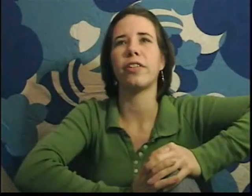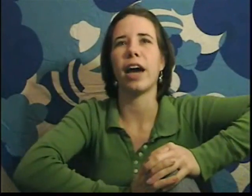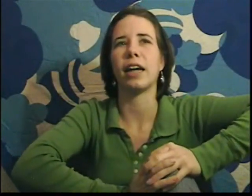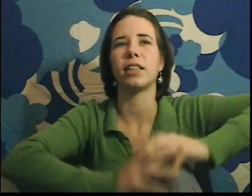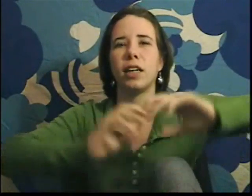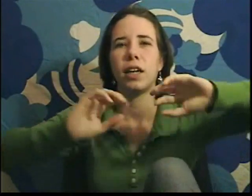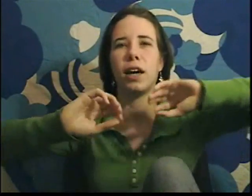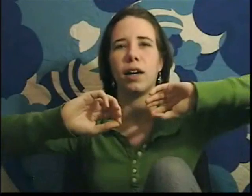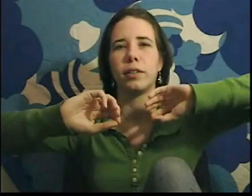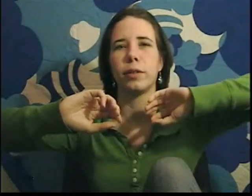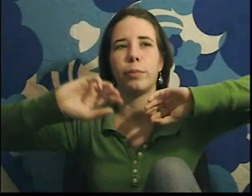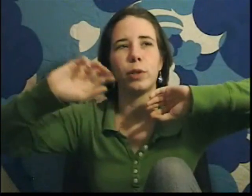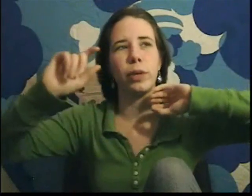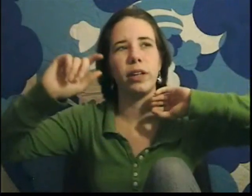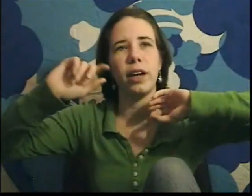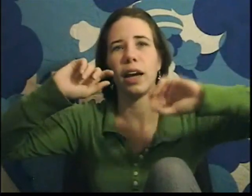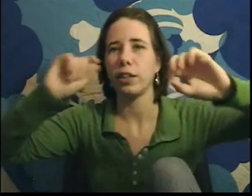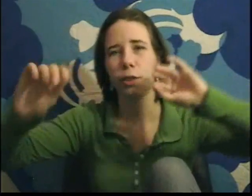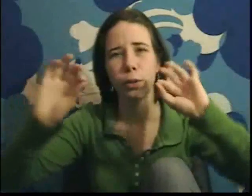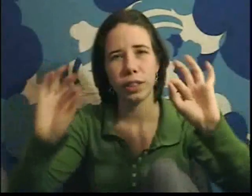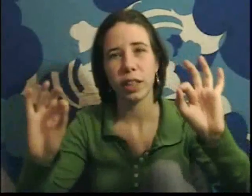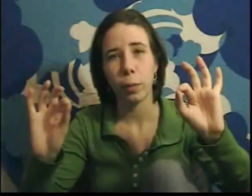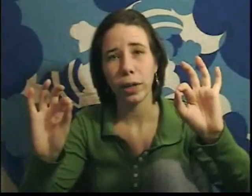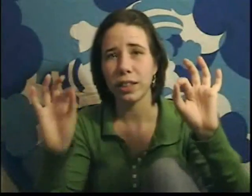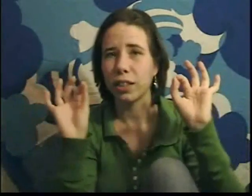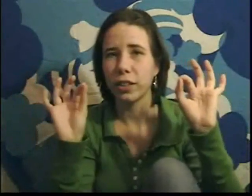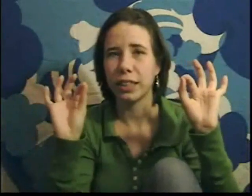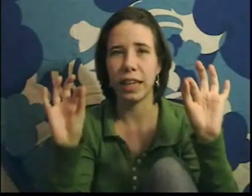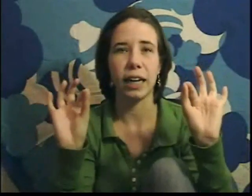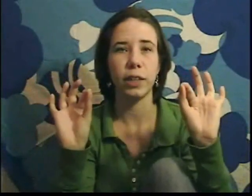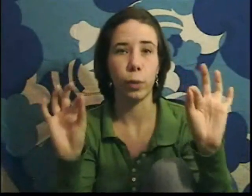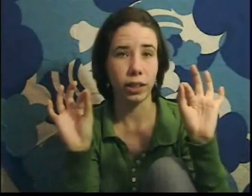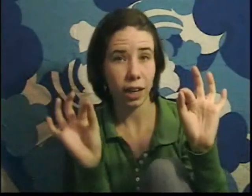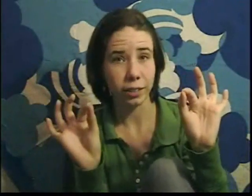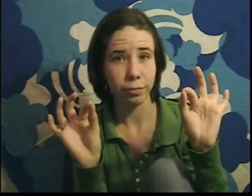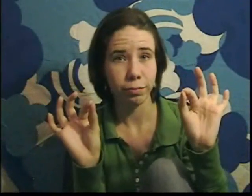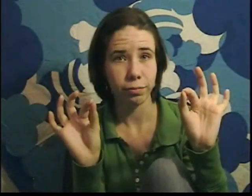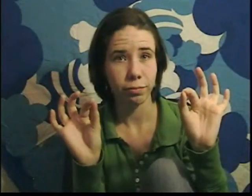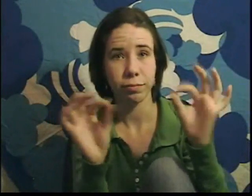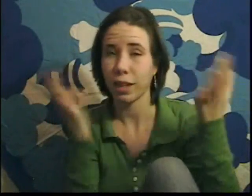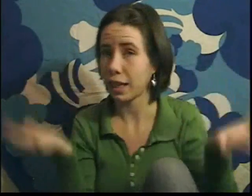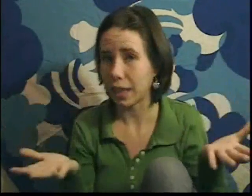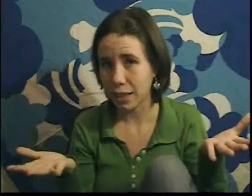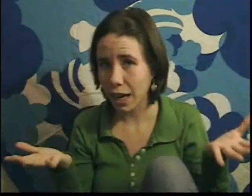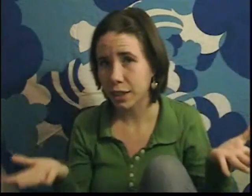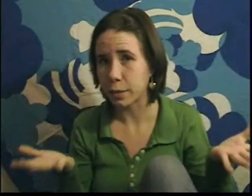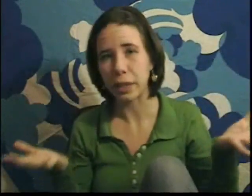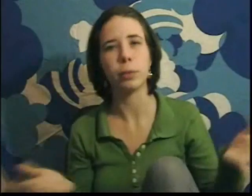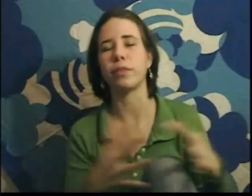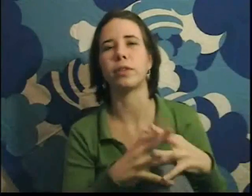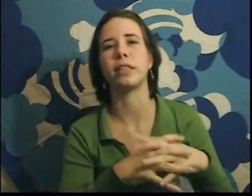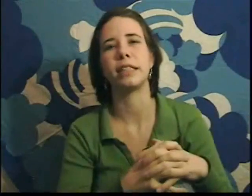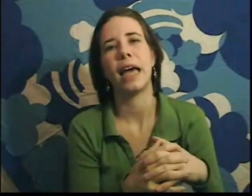that between any two distinct points there is exactly one line, and that's an axiom, that's one of Euclid's